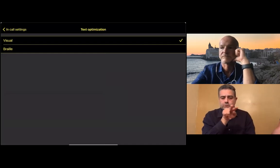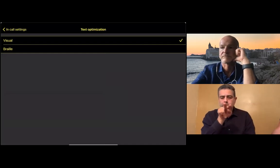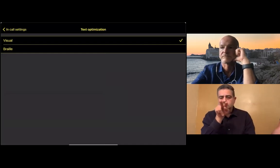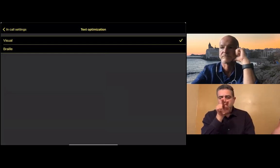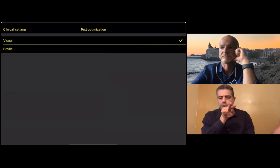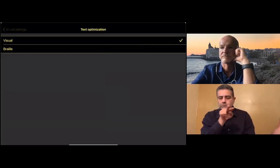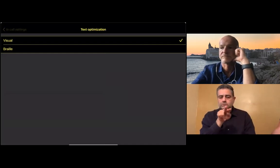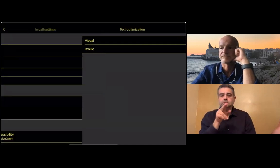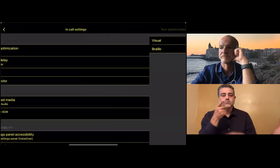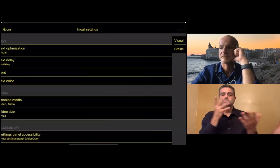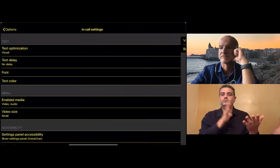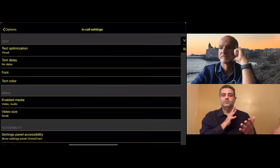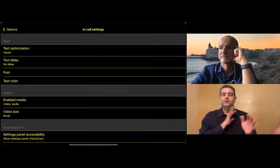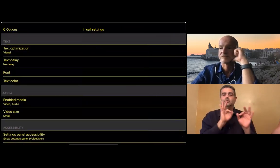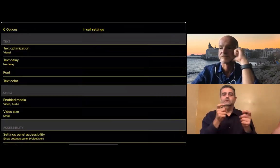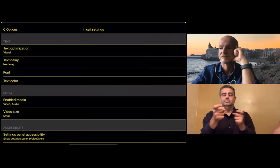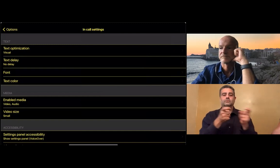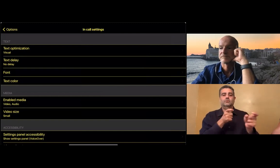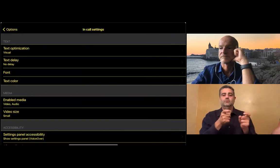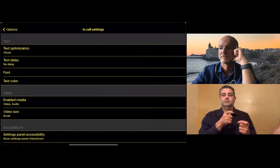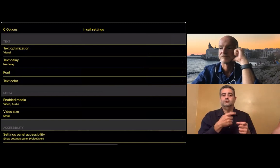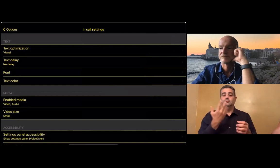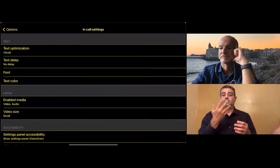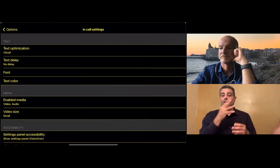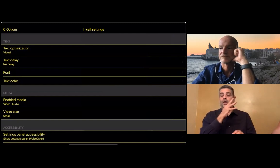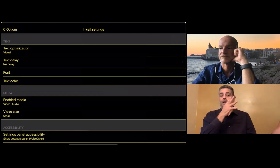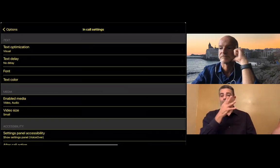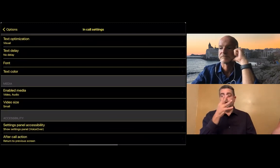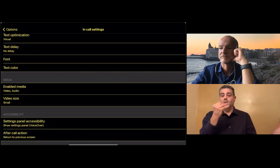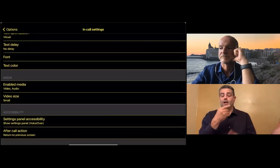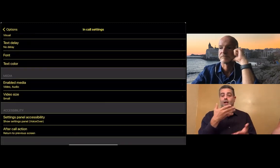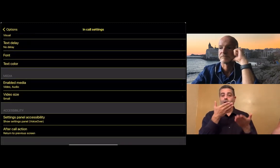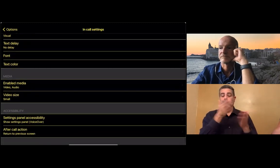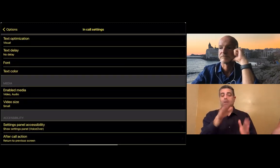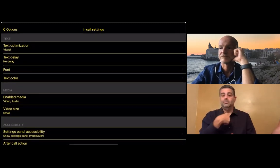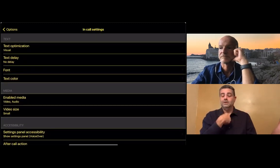Some people need it to come in a little bit slower so that they have more time to process it.